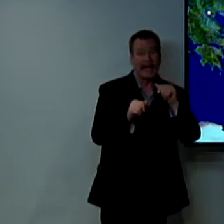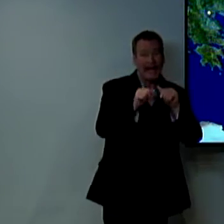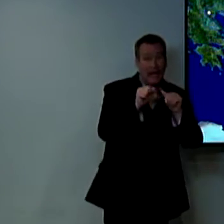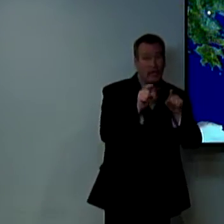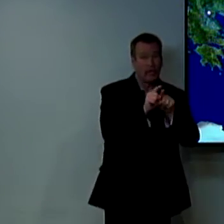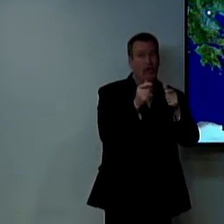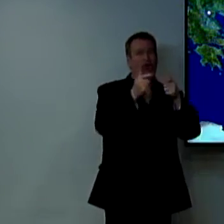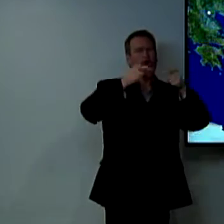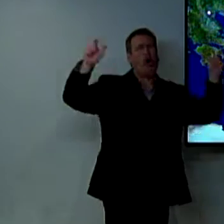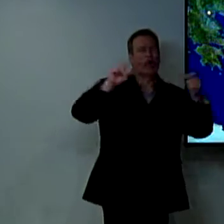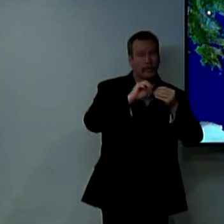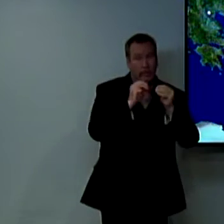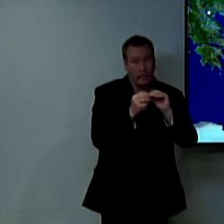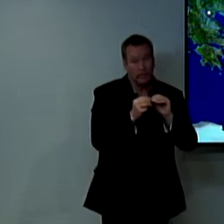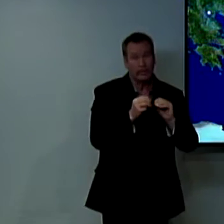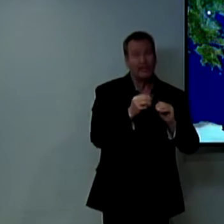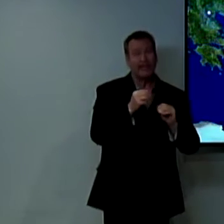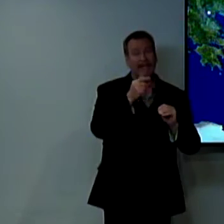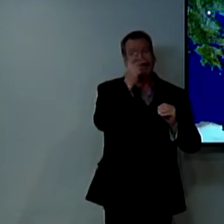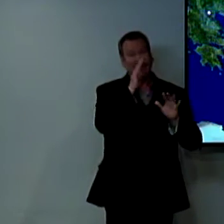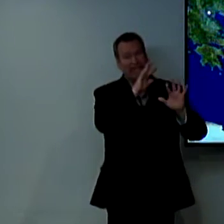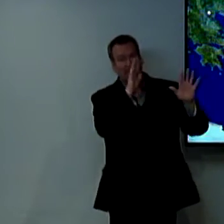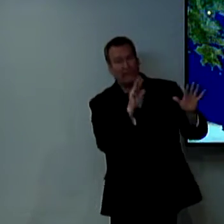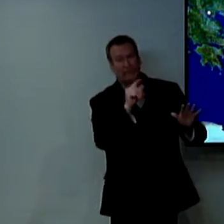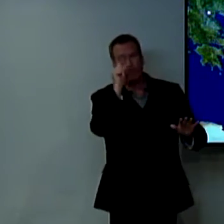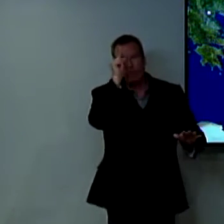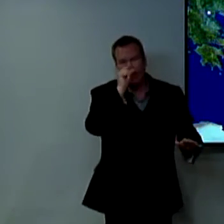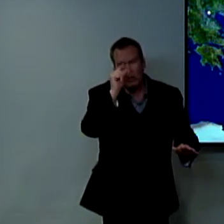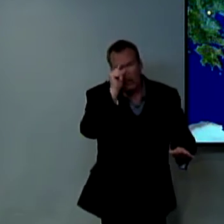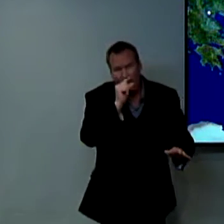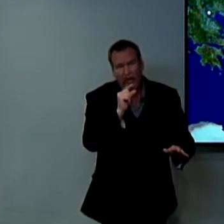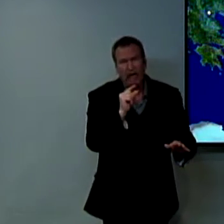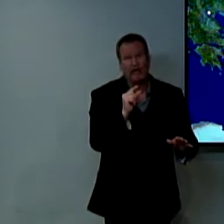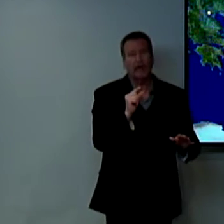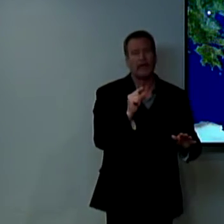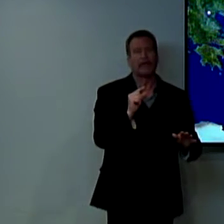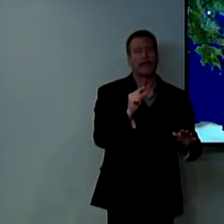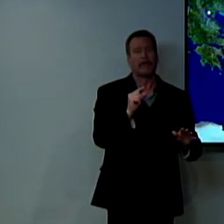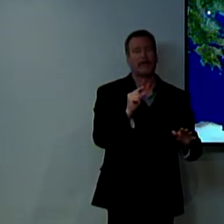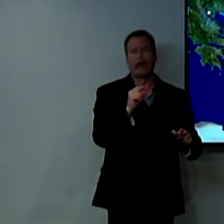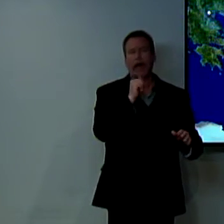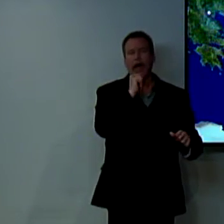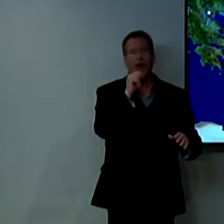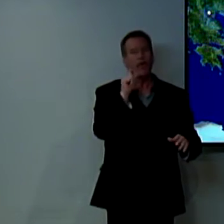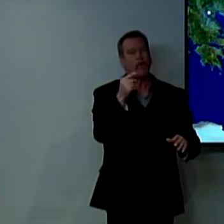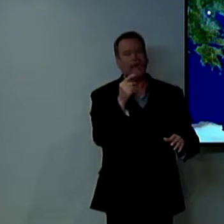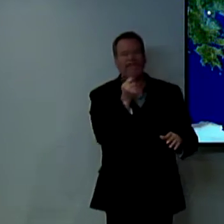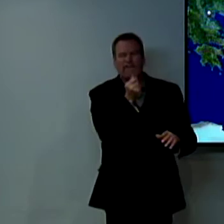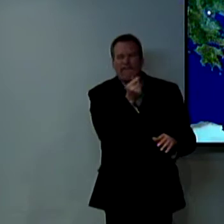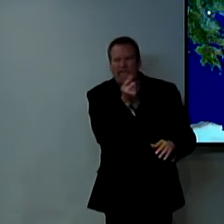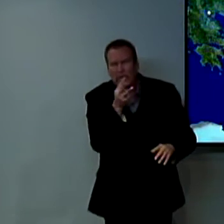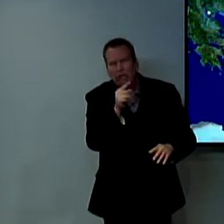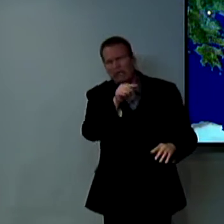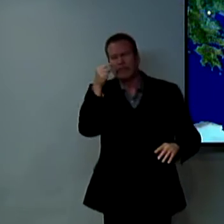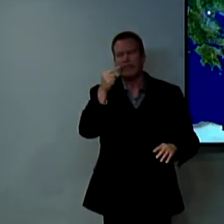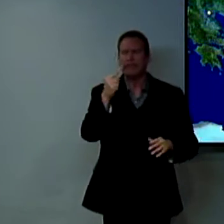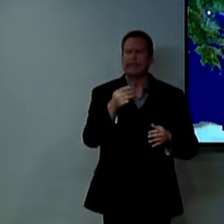and we see also it says that there was also a large number of God-fearing Greeks and not